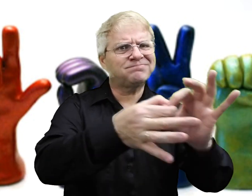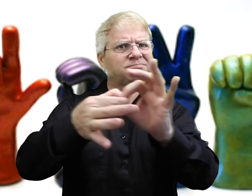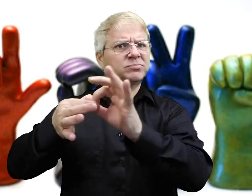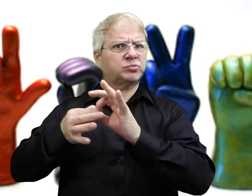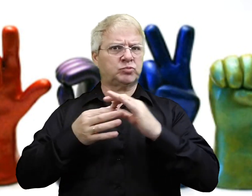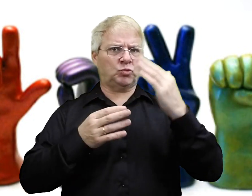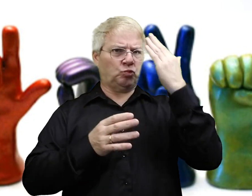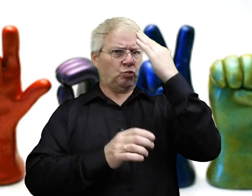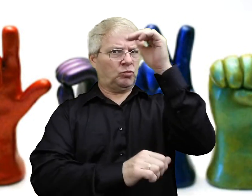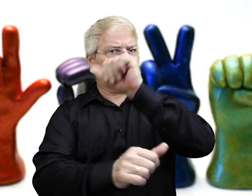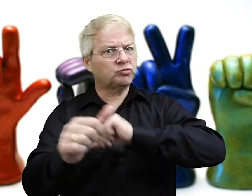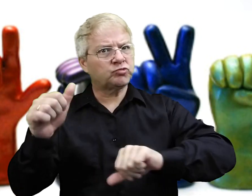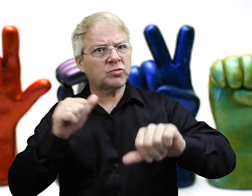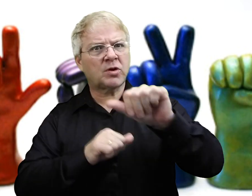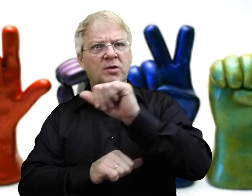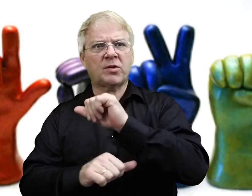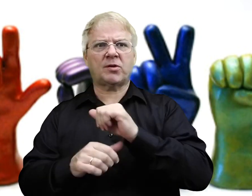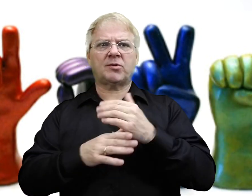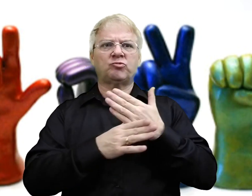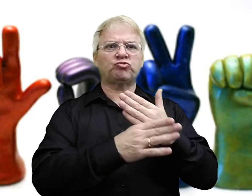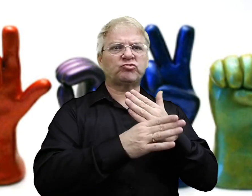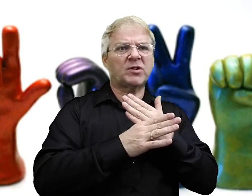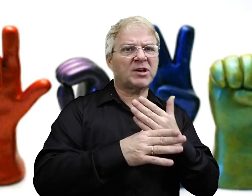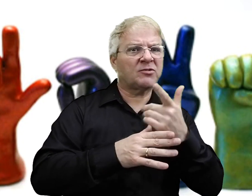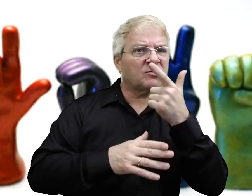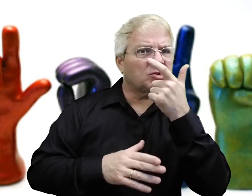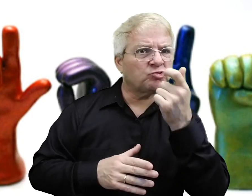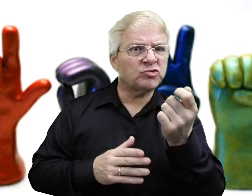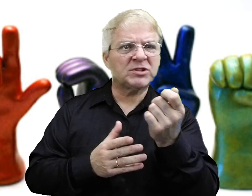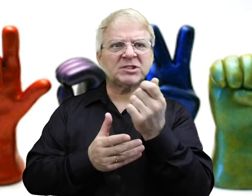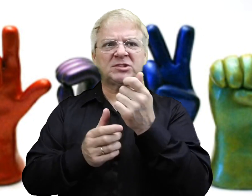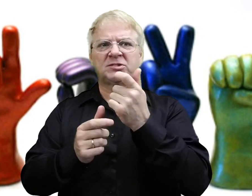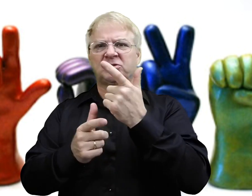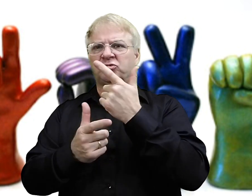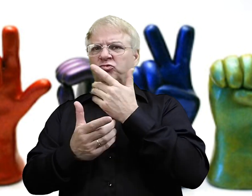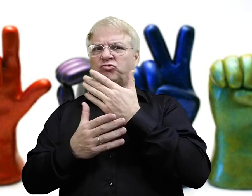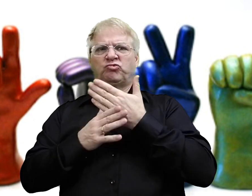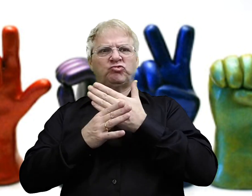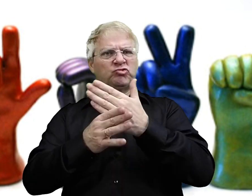There are those people who are really tight-knit. They know each other. They have shared interests.